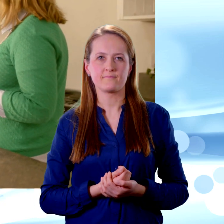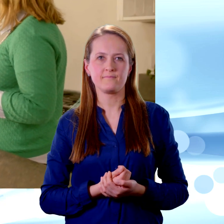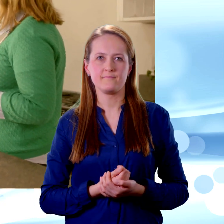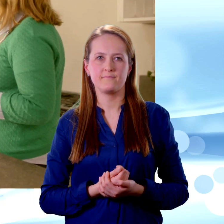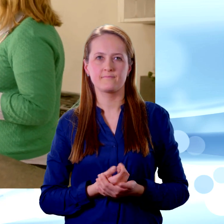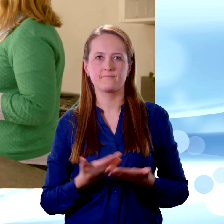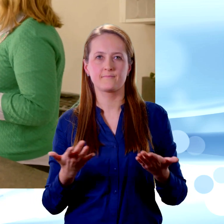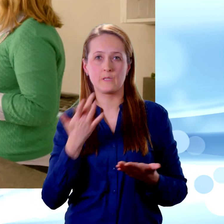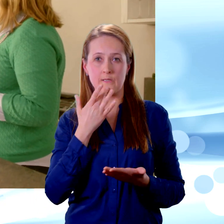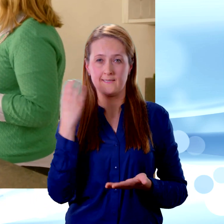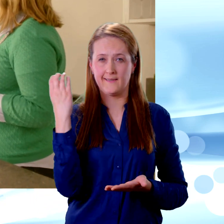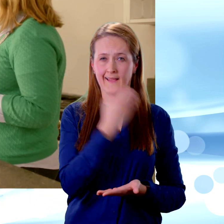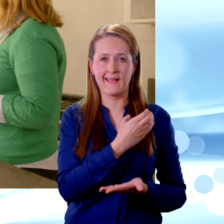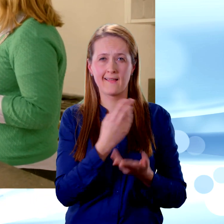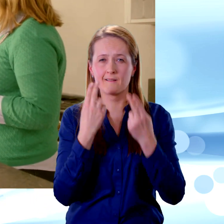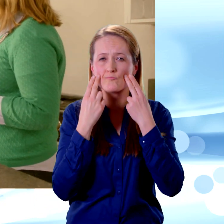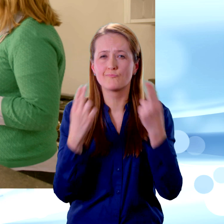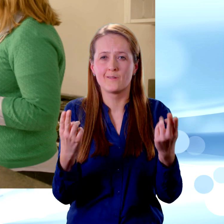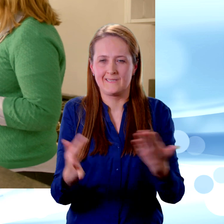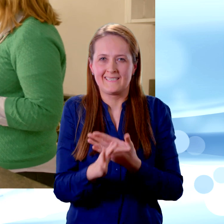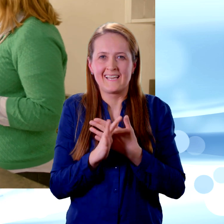Water that's pure, natural and safe to drink.